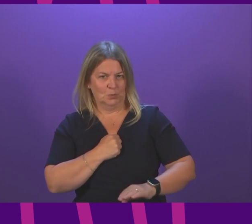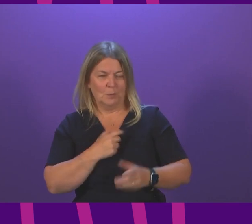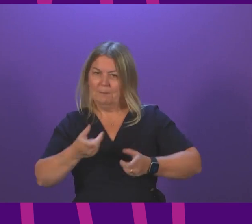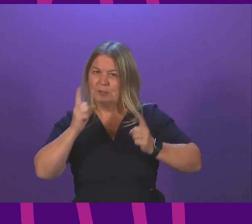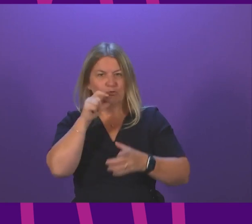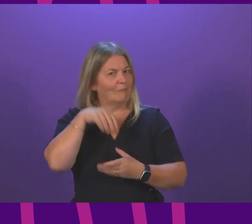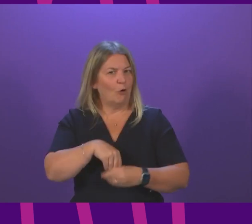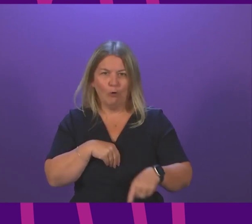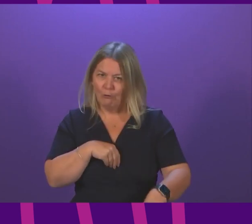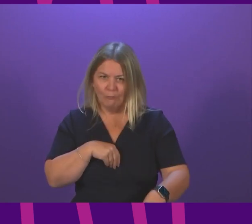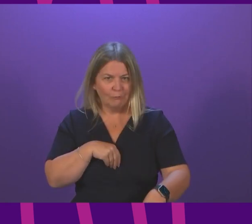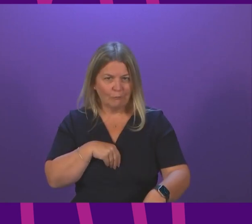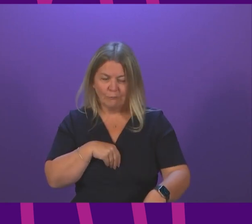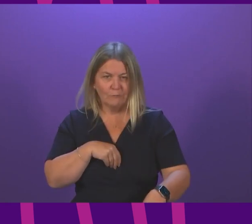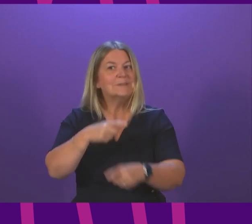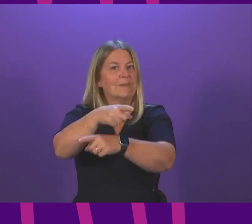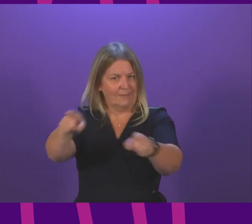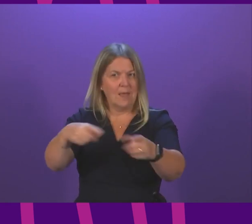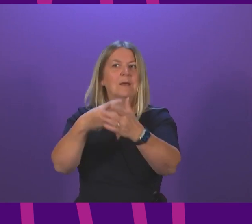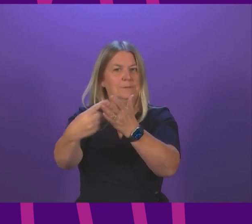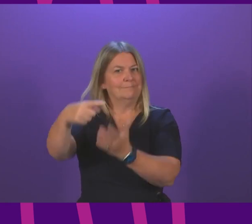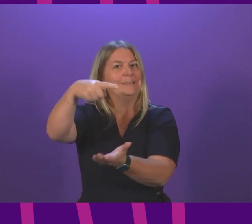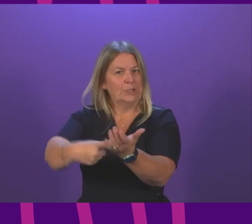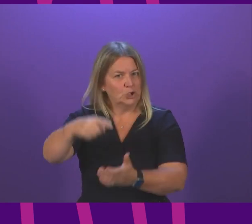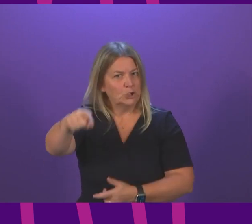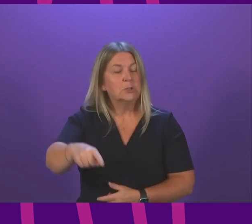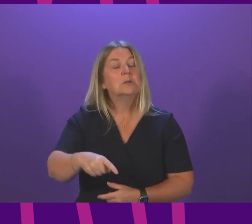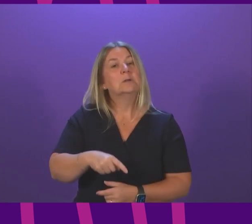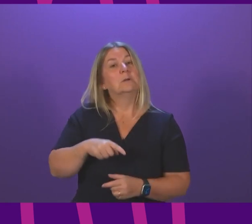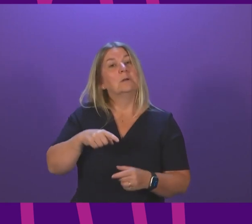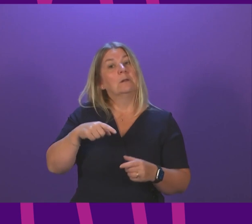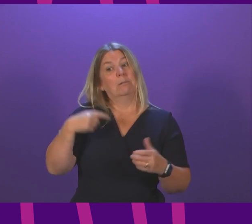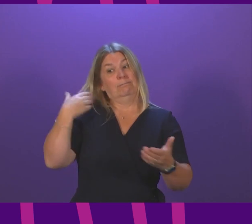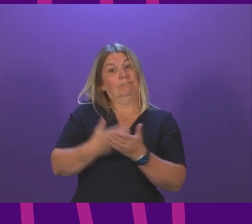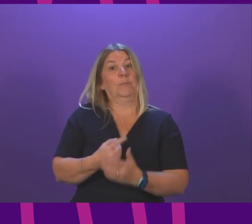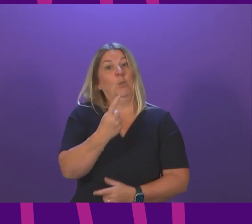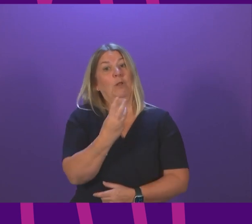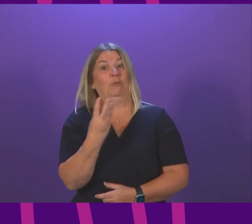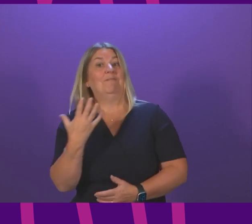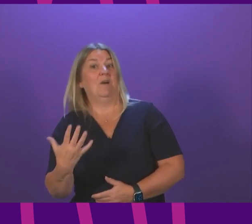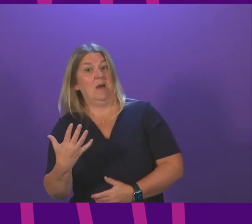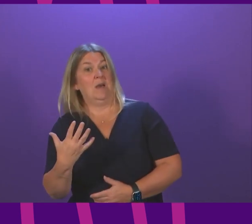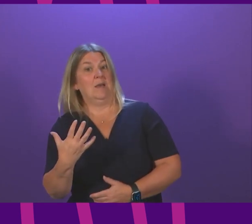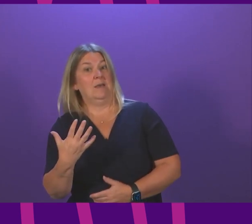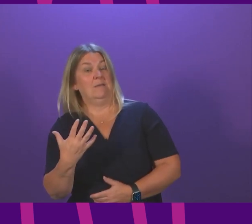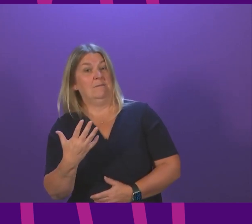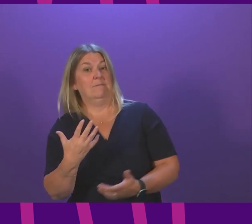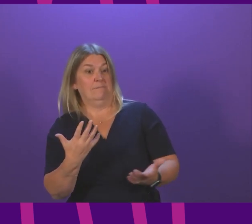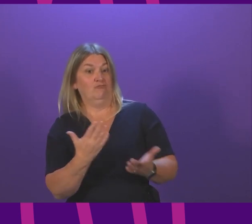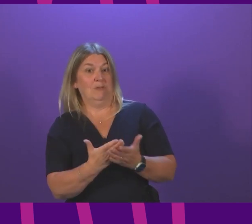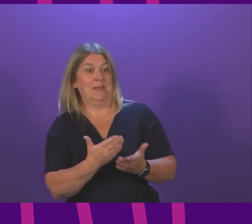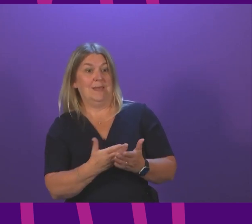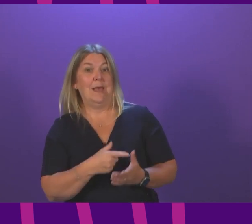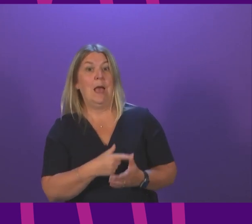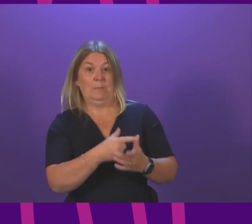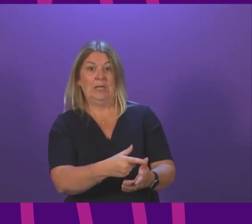cases delegated to reporters in the last financial year 135 decisions on planning appeals were made and planning permission granted